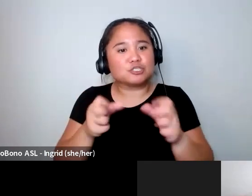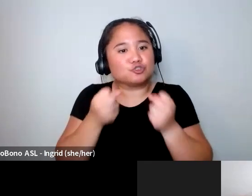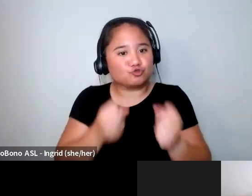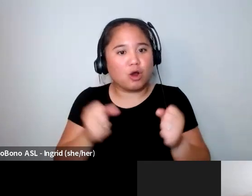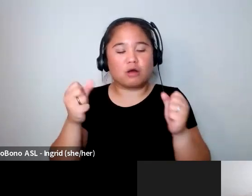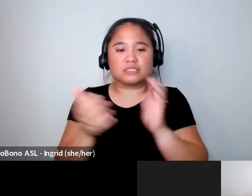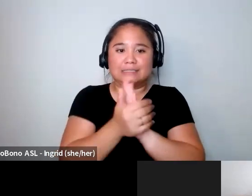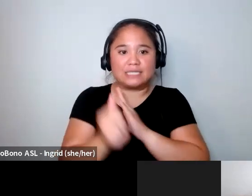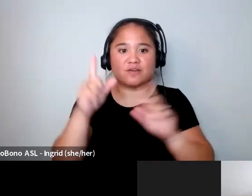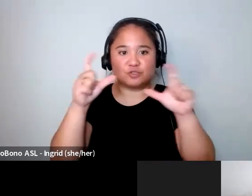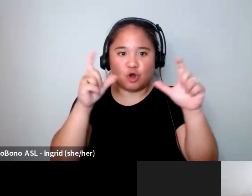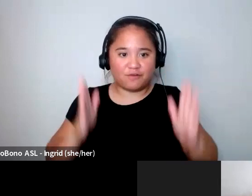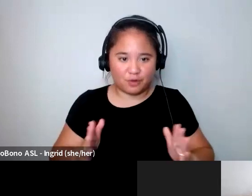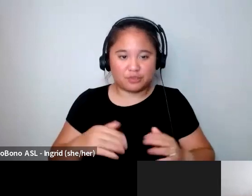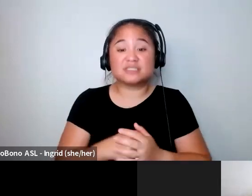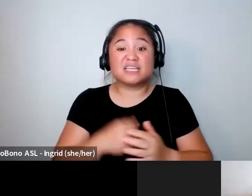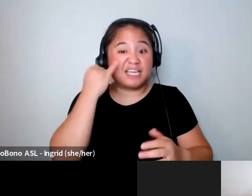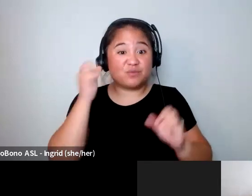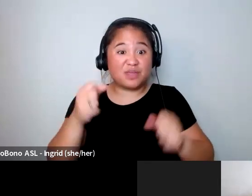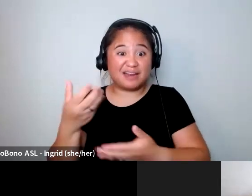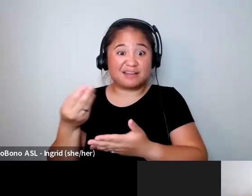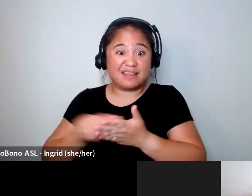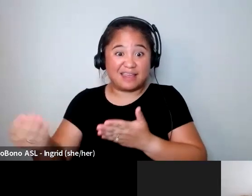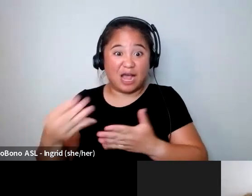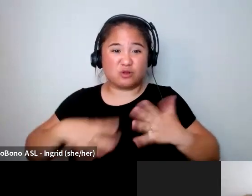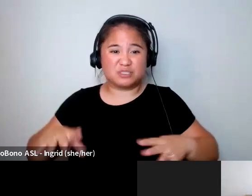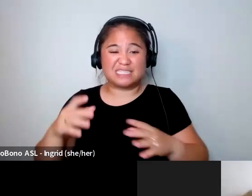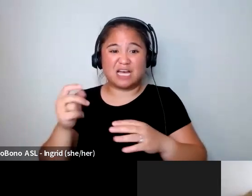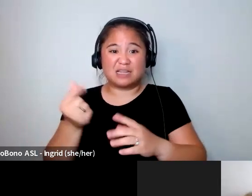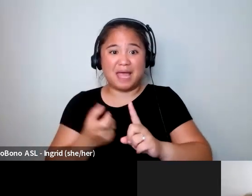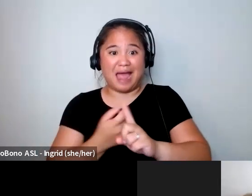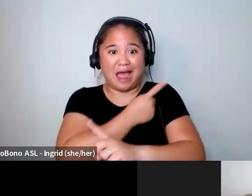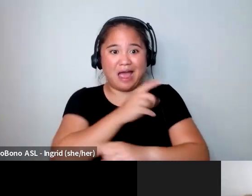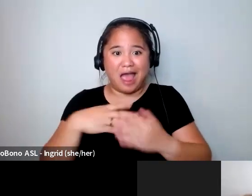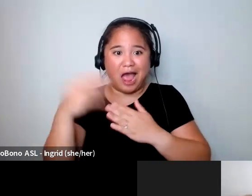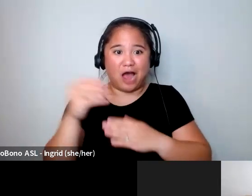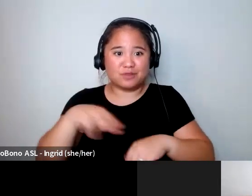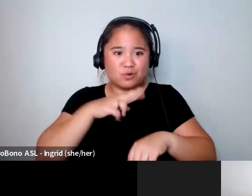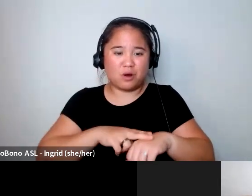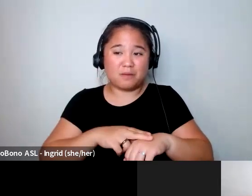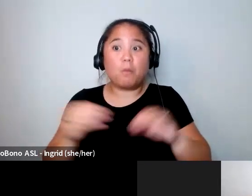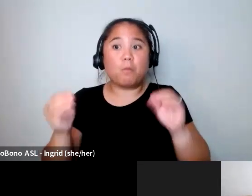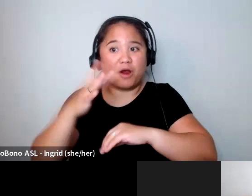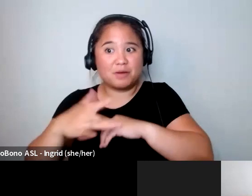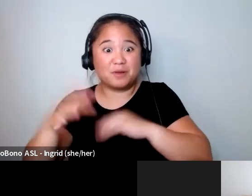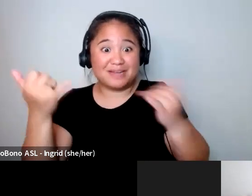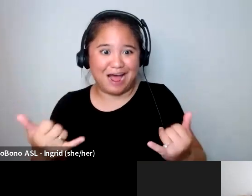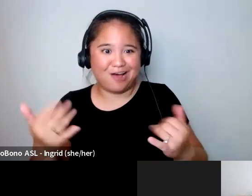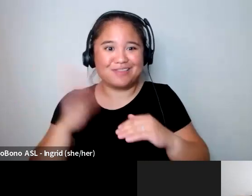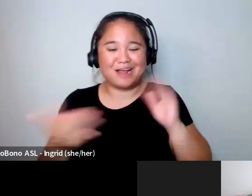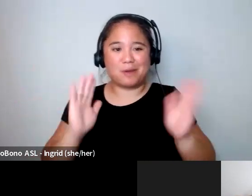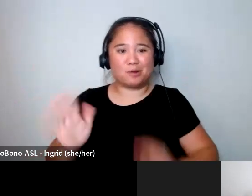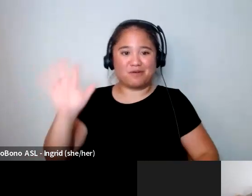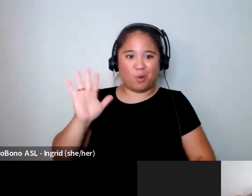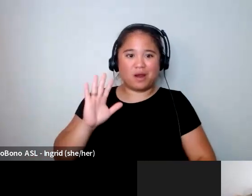if you can get clothes that are sort of out of the norm which are more available now than they were in the past and you know the way that